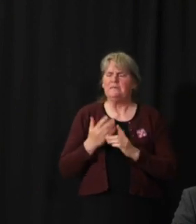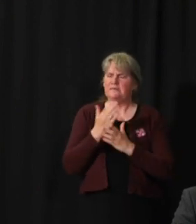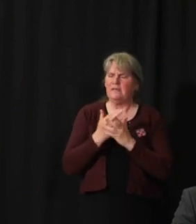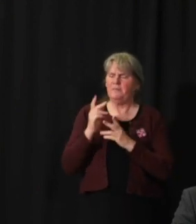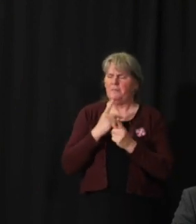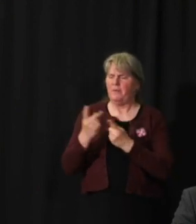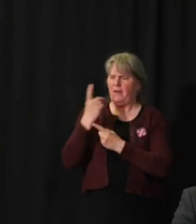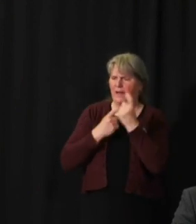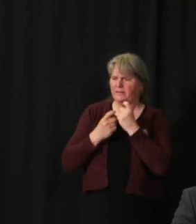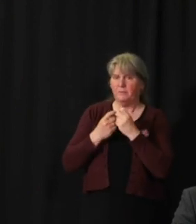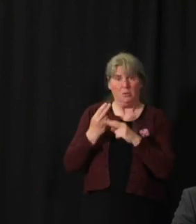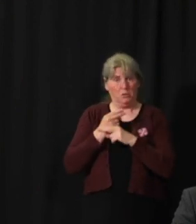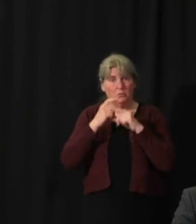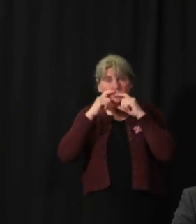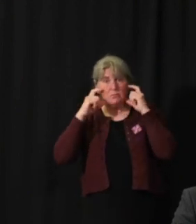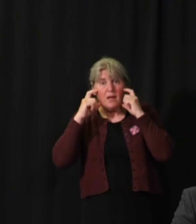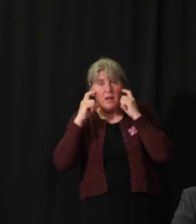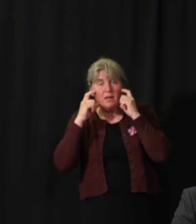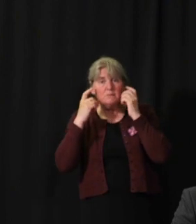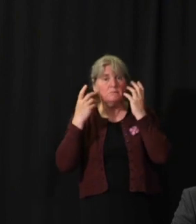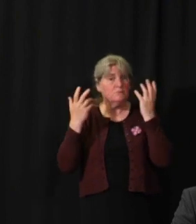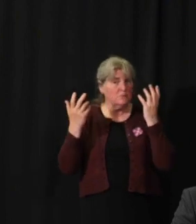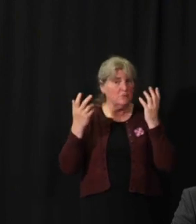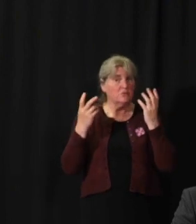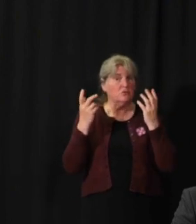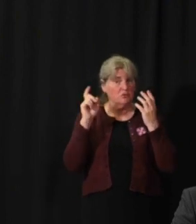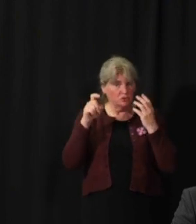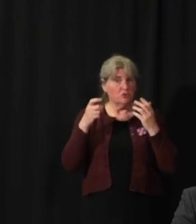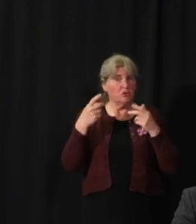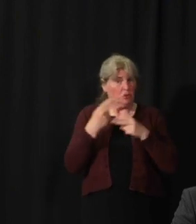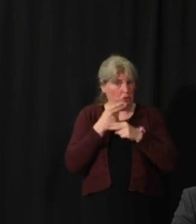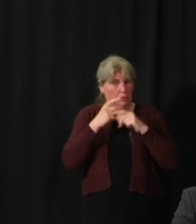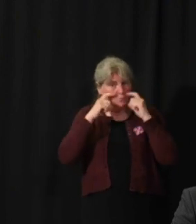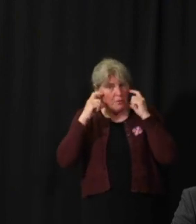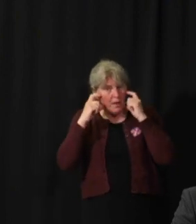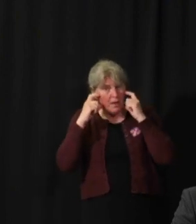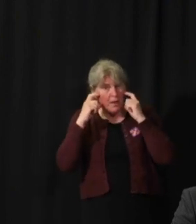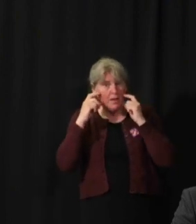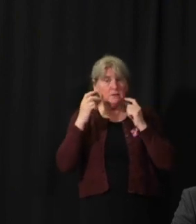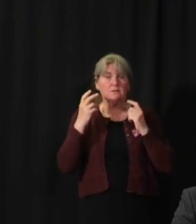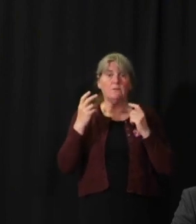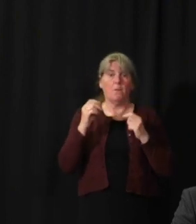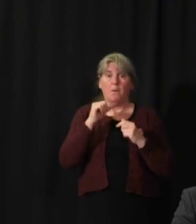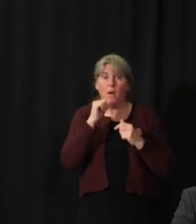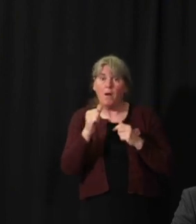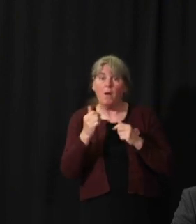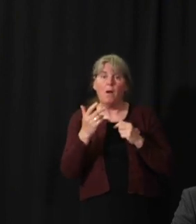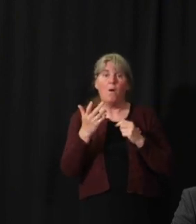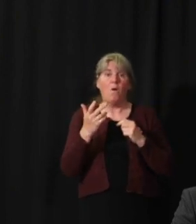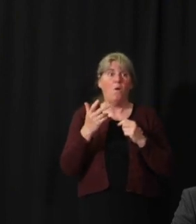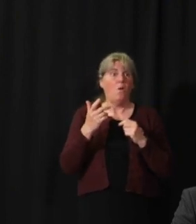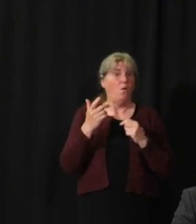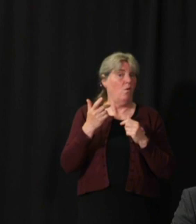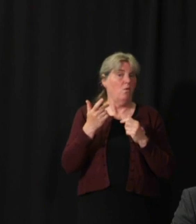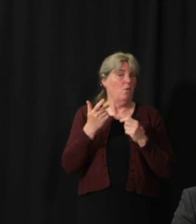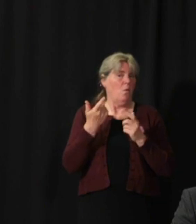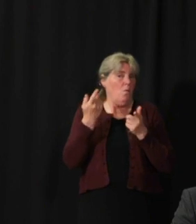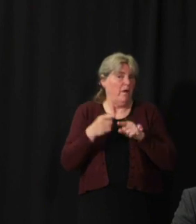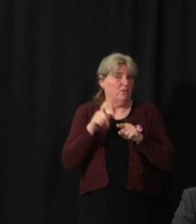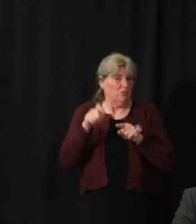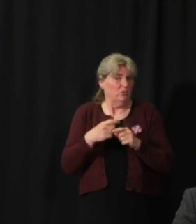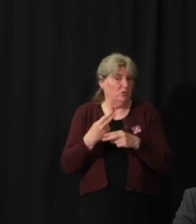mask use. Should people be wearing masks in Yukon and if so, when should they be wearing them?